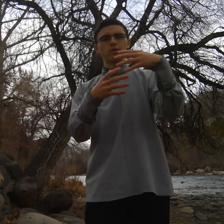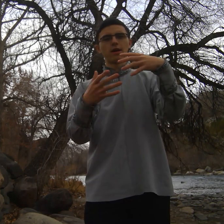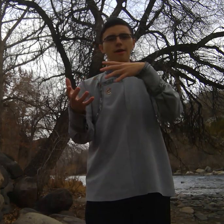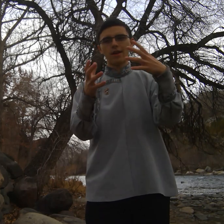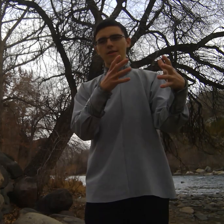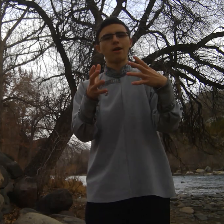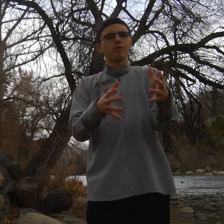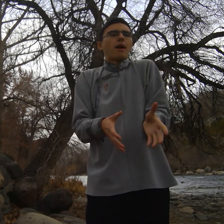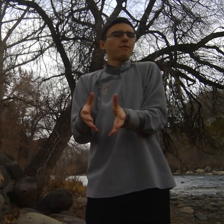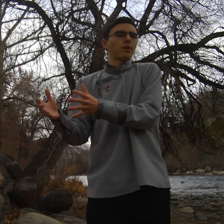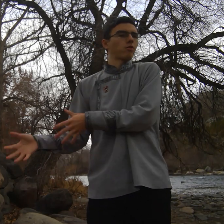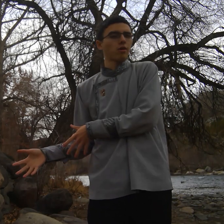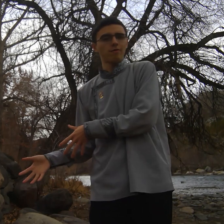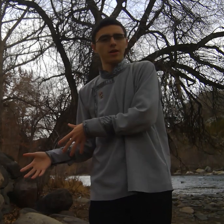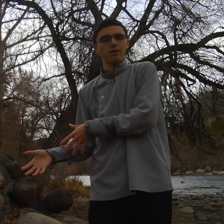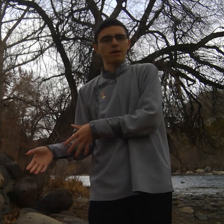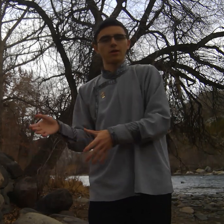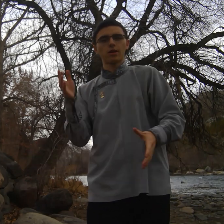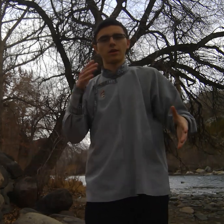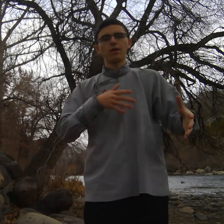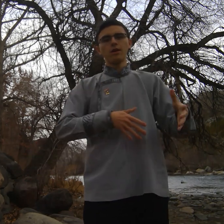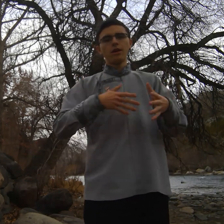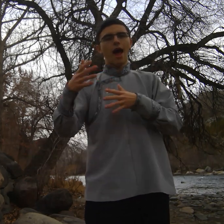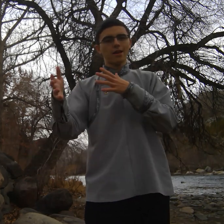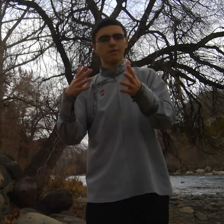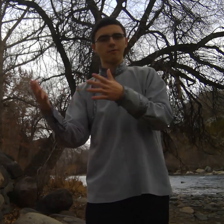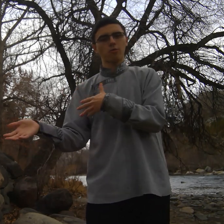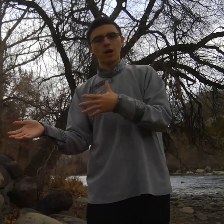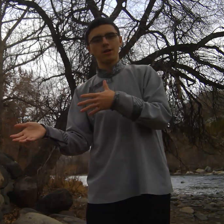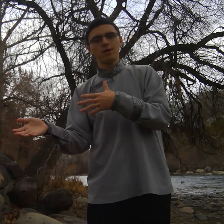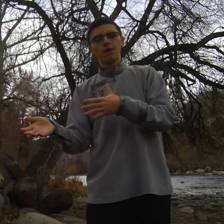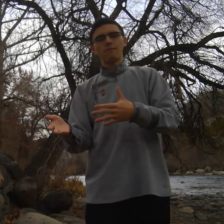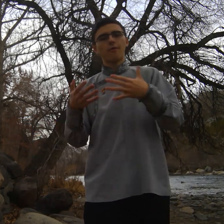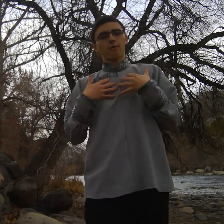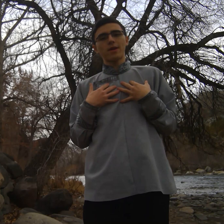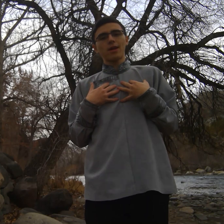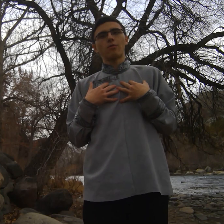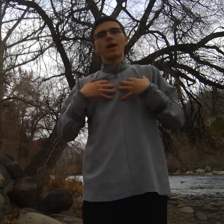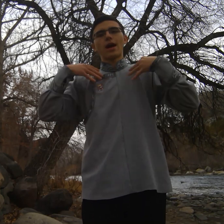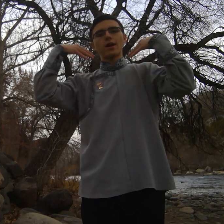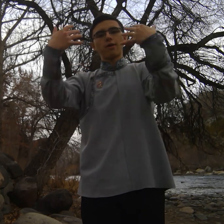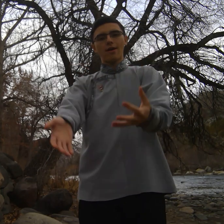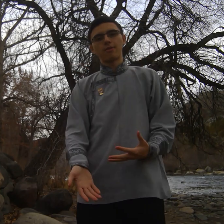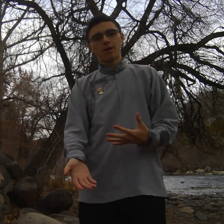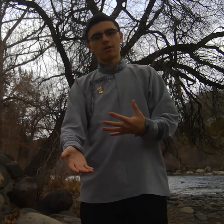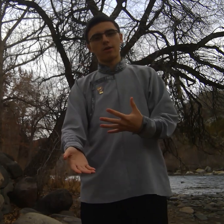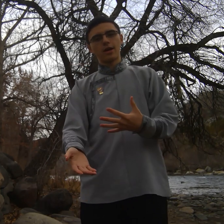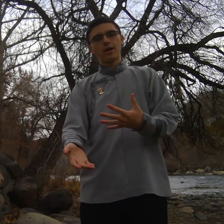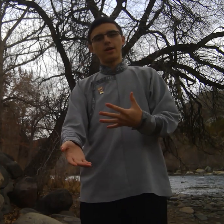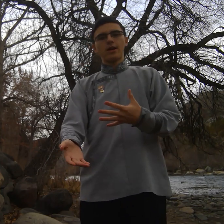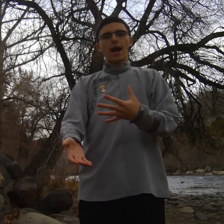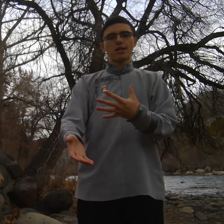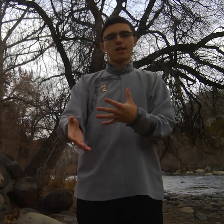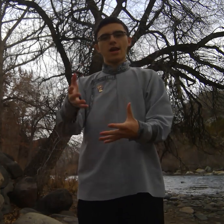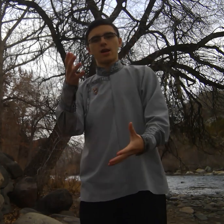in that would benefit your service then you can ask for one but for me when I had arrived in Mongolia I said